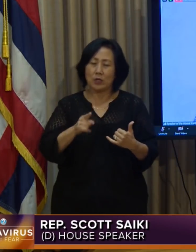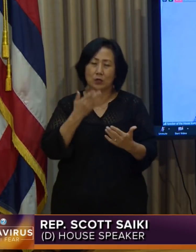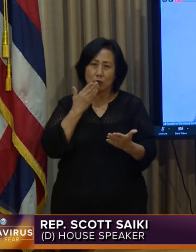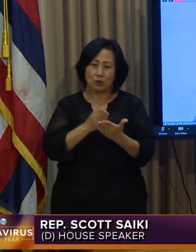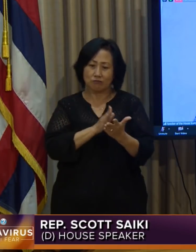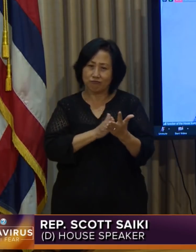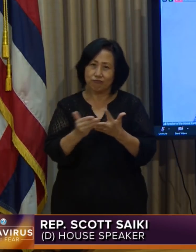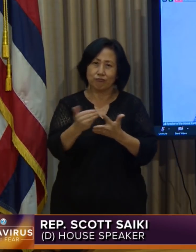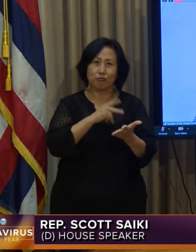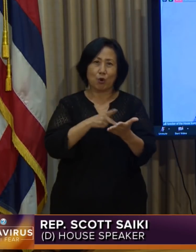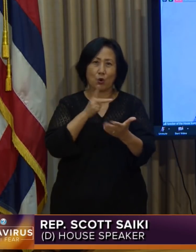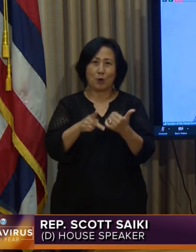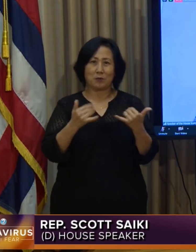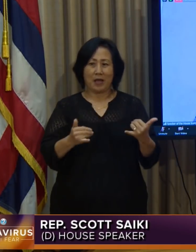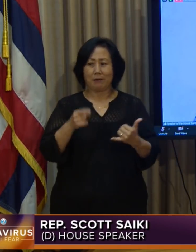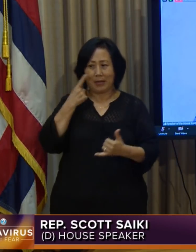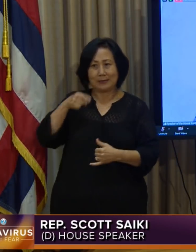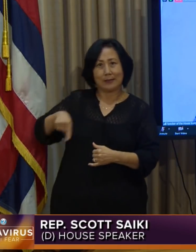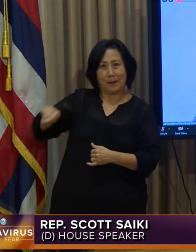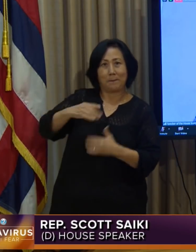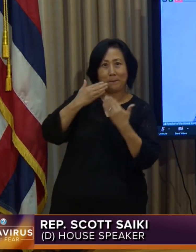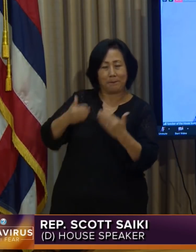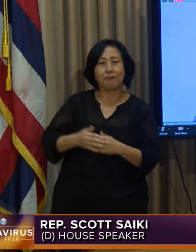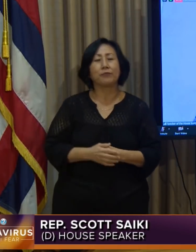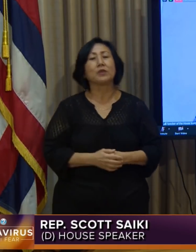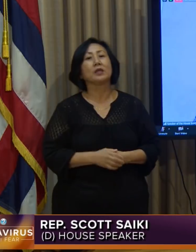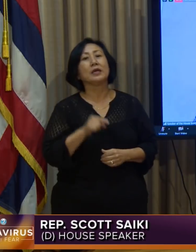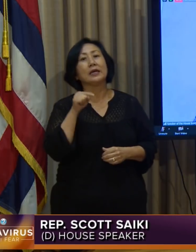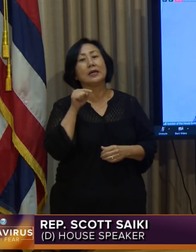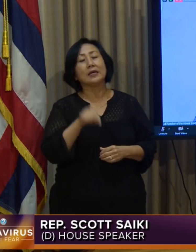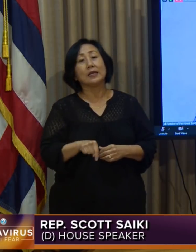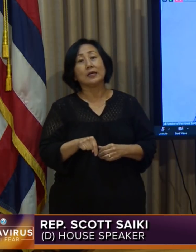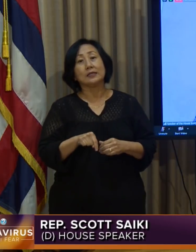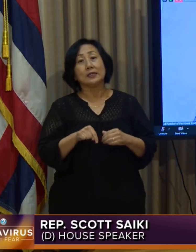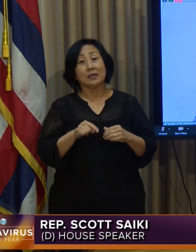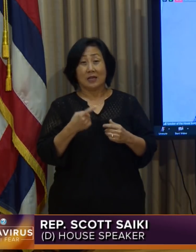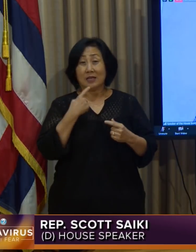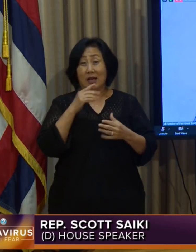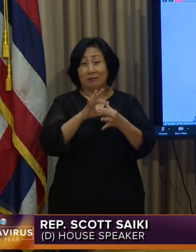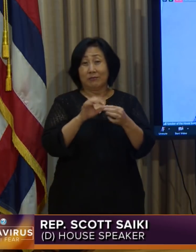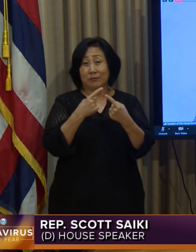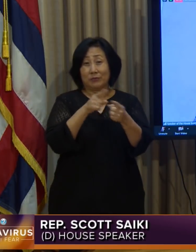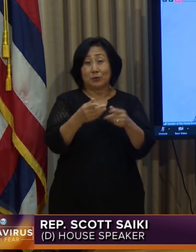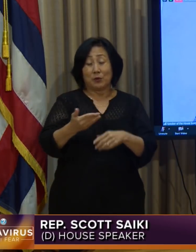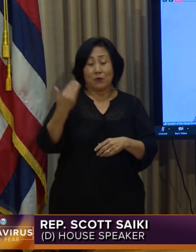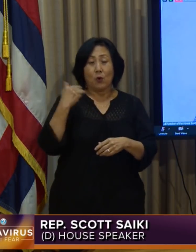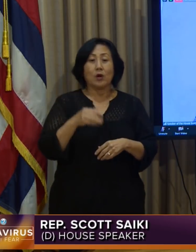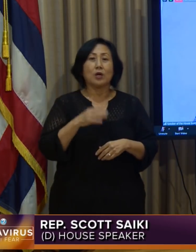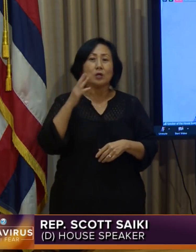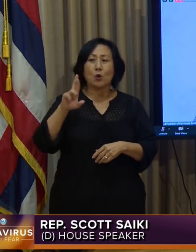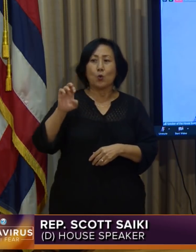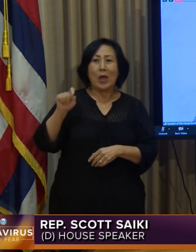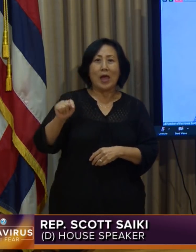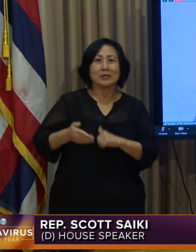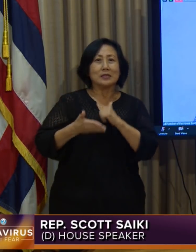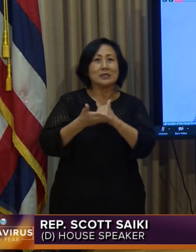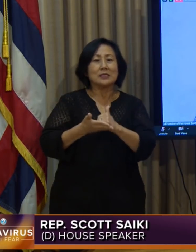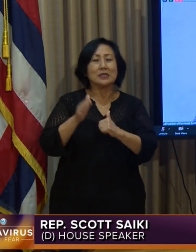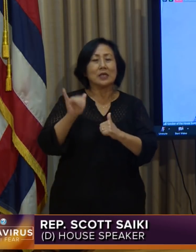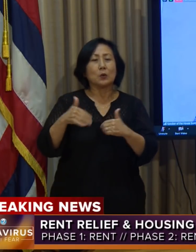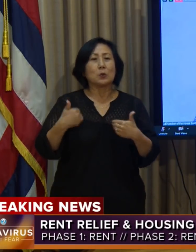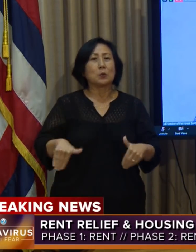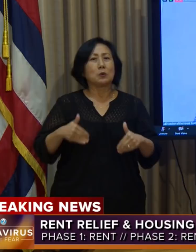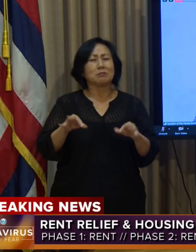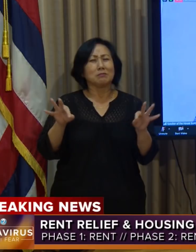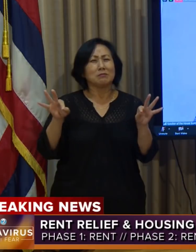program on the books right now. This is, as I mentioned, we know that rent assistance is